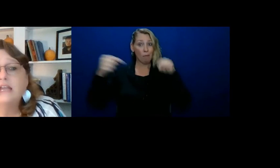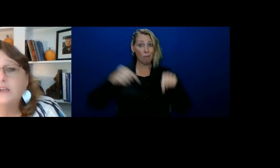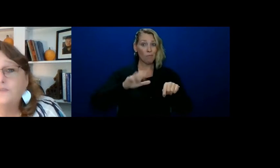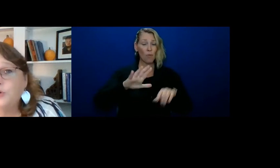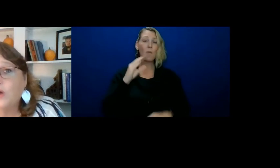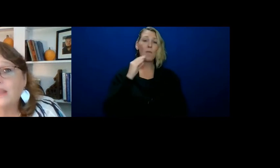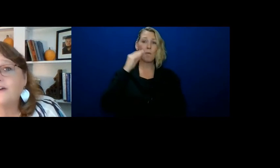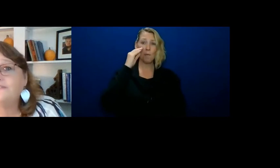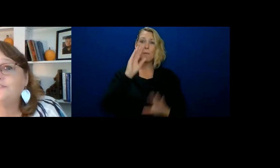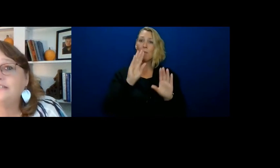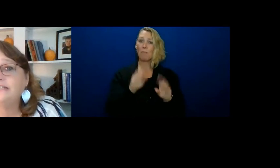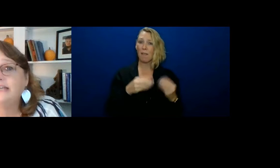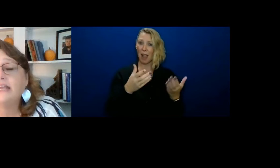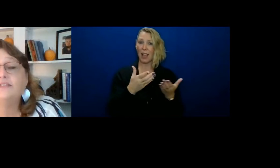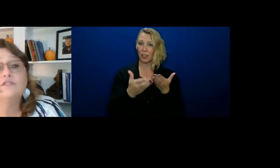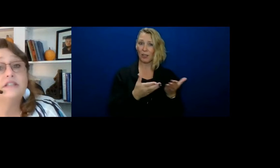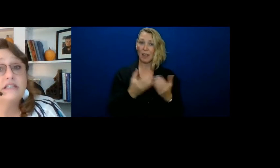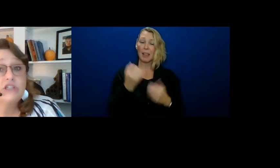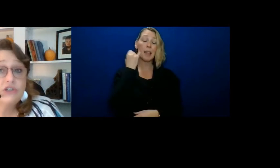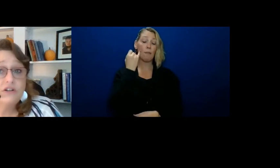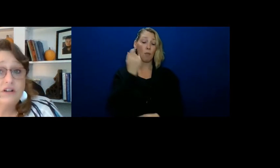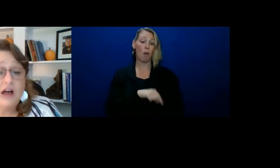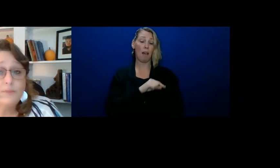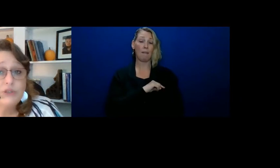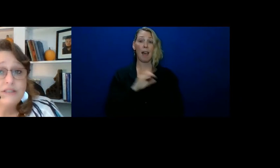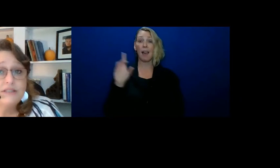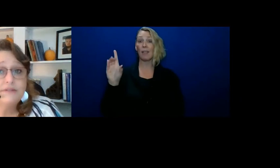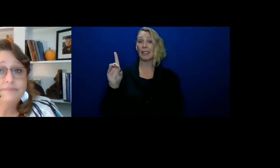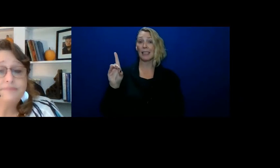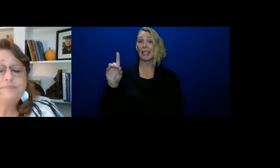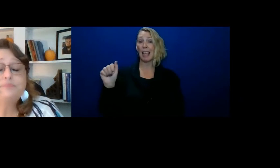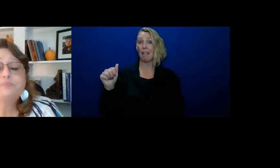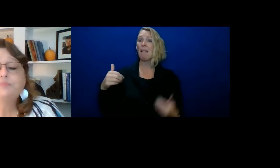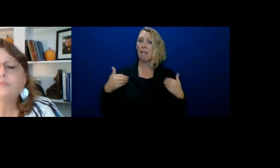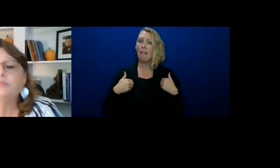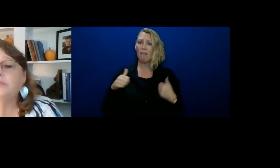If you qualify for DDA, there's additional options.